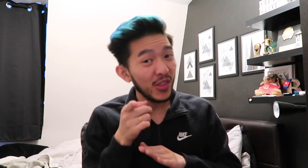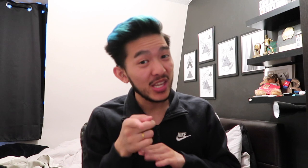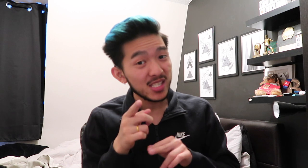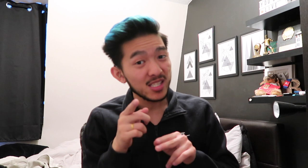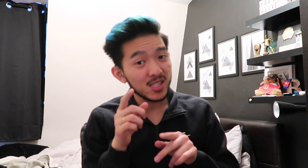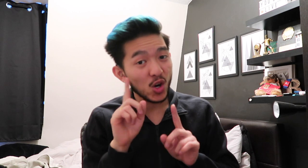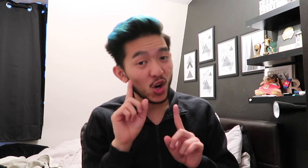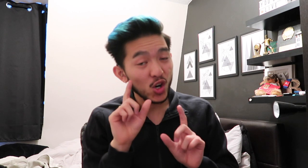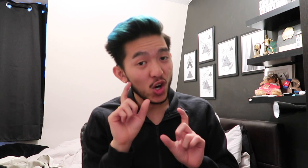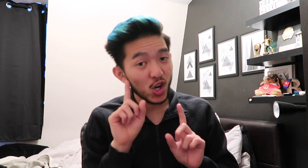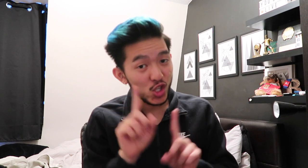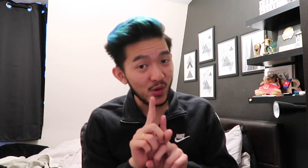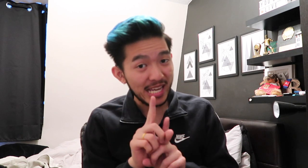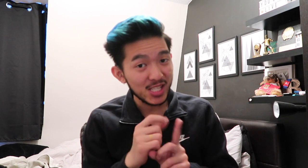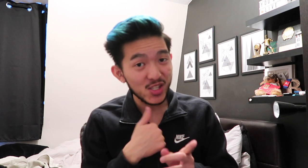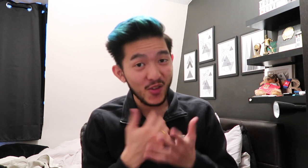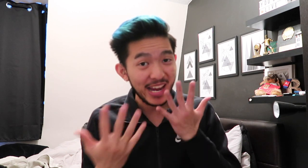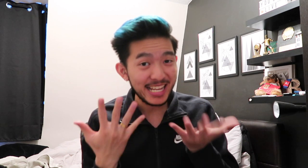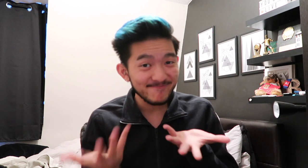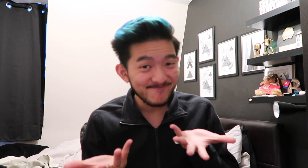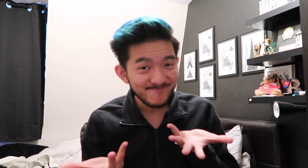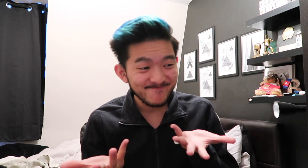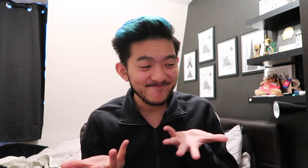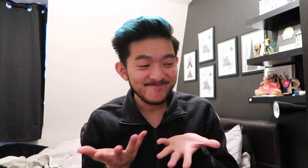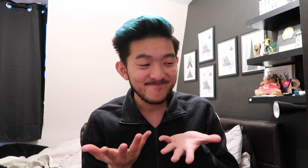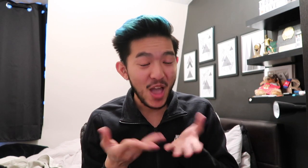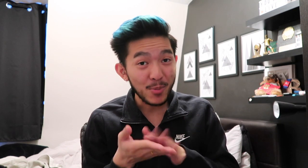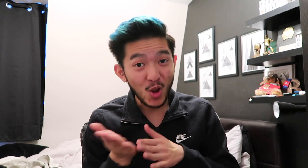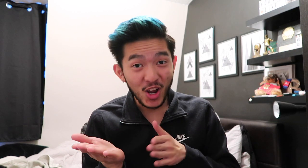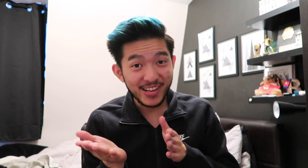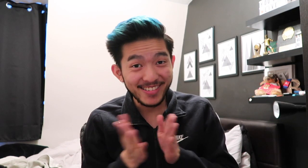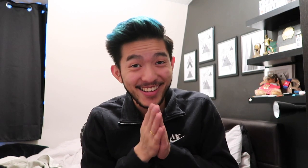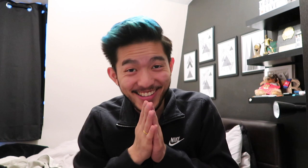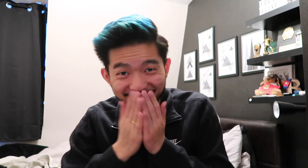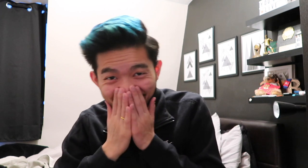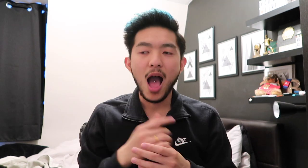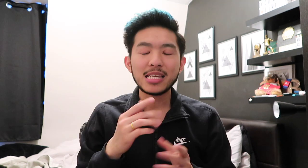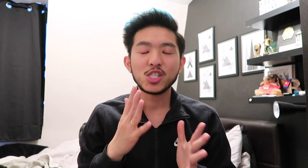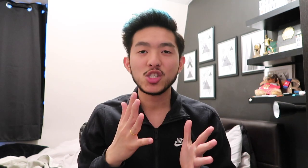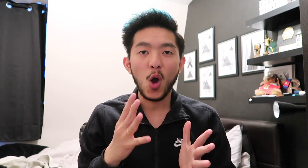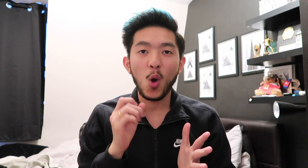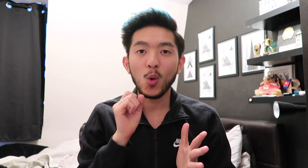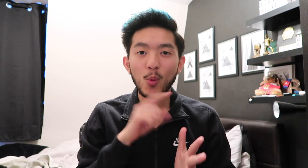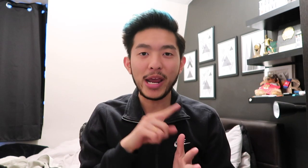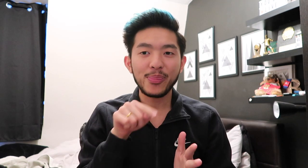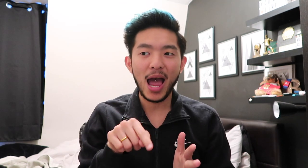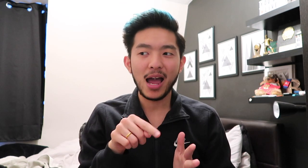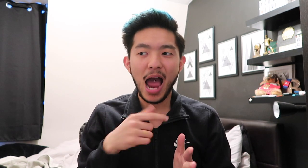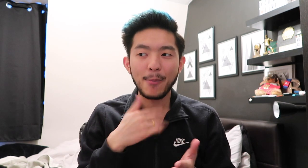this. Do it, sorry. I'm not doing it. It's so weird that I'm